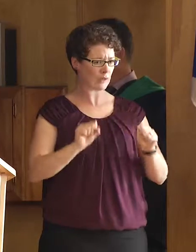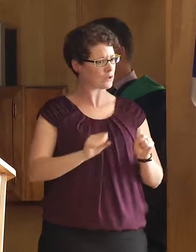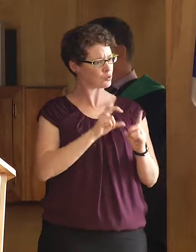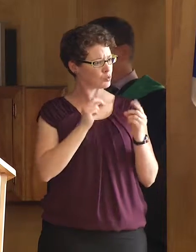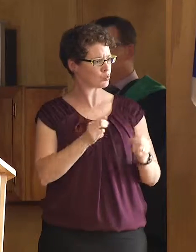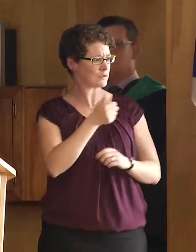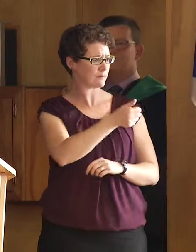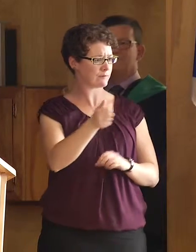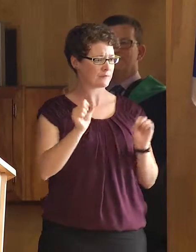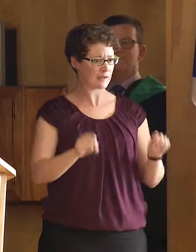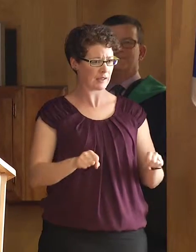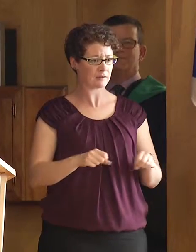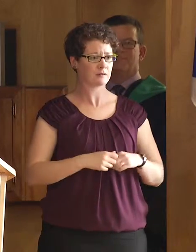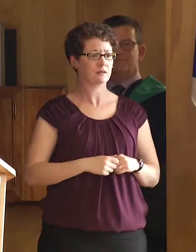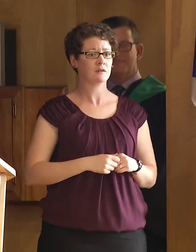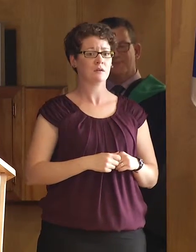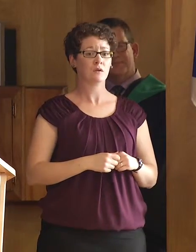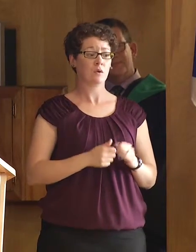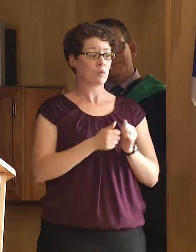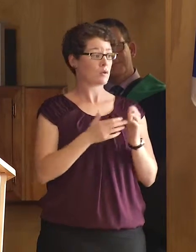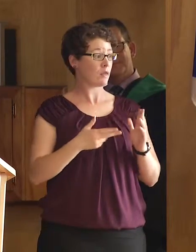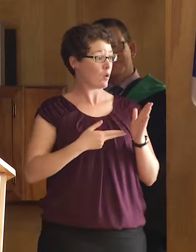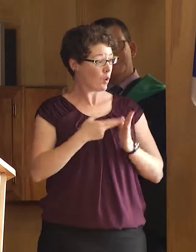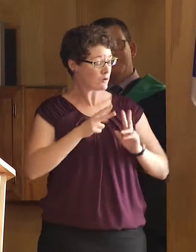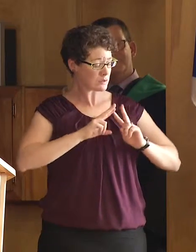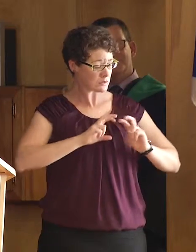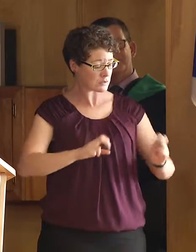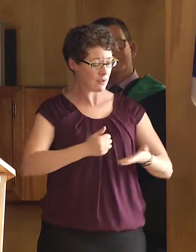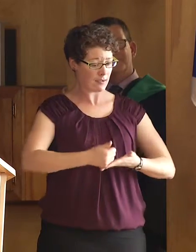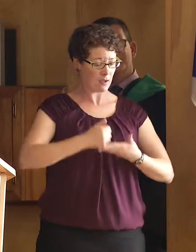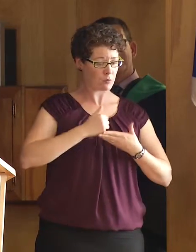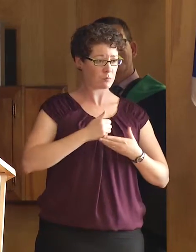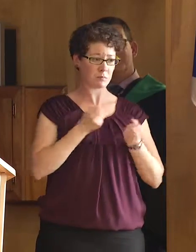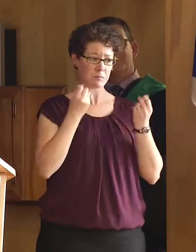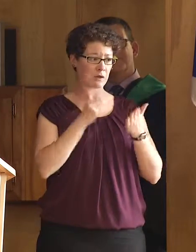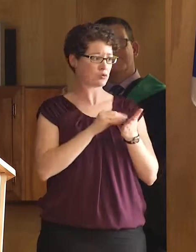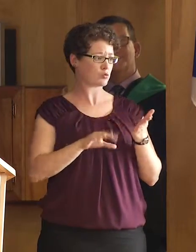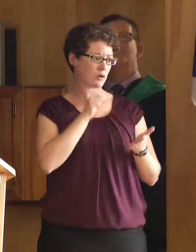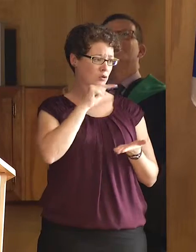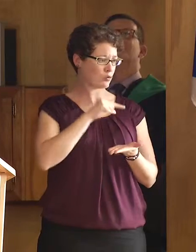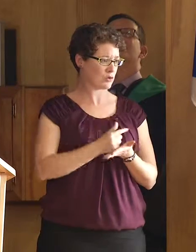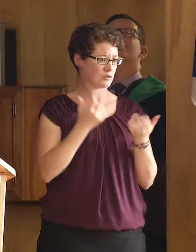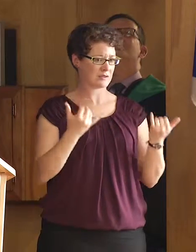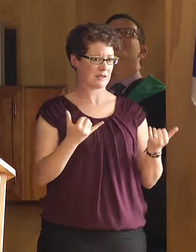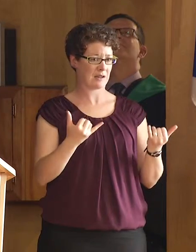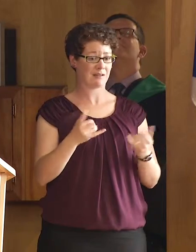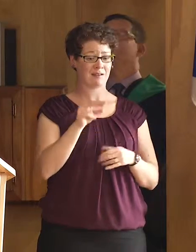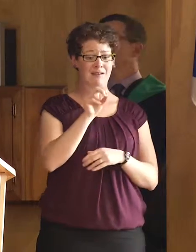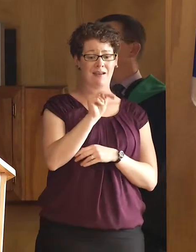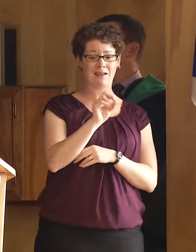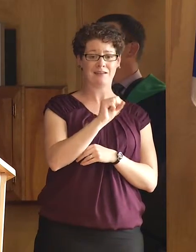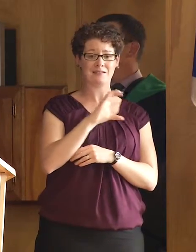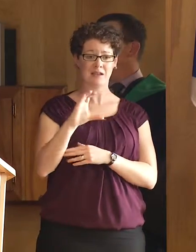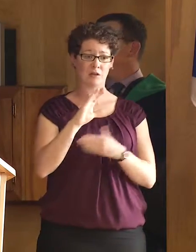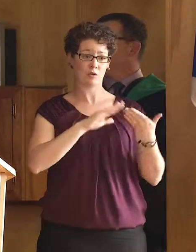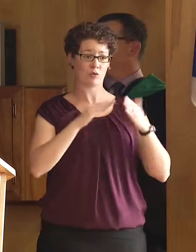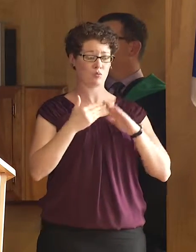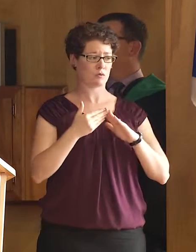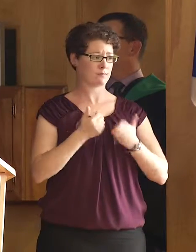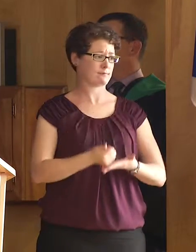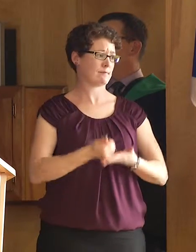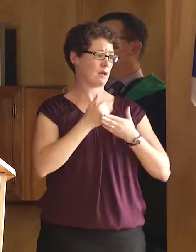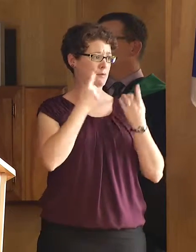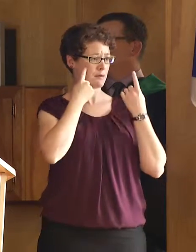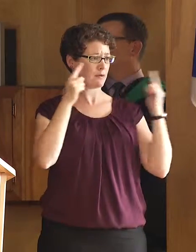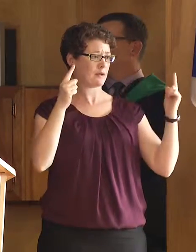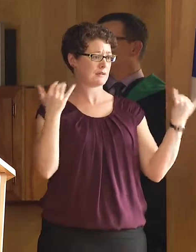Without your dedication and honest critique, many students would not be here today. It is the support of the NSCC community that has made this day